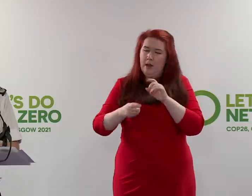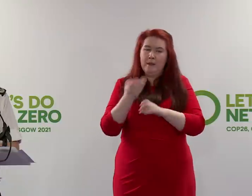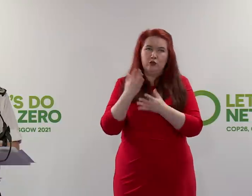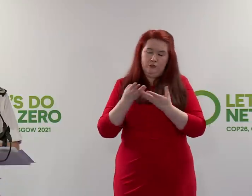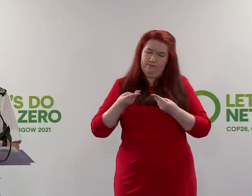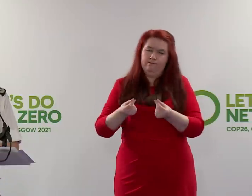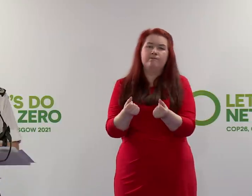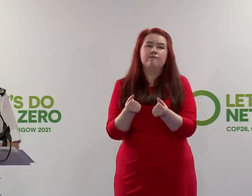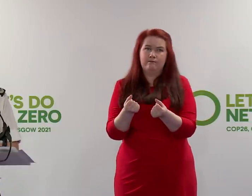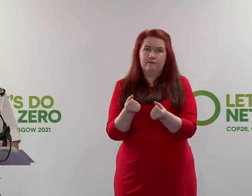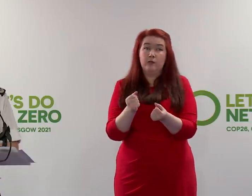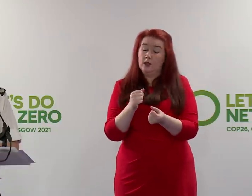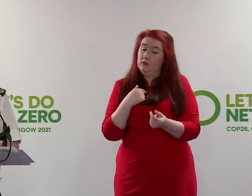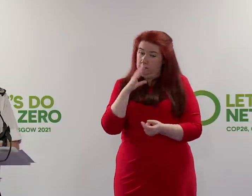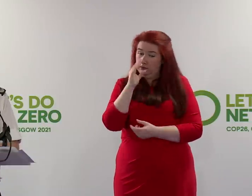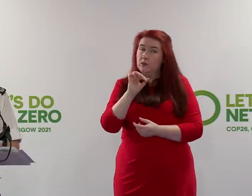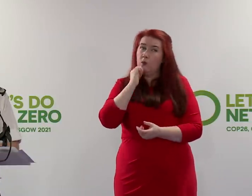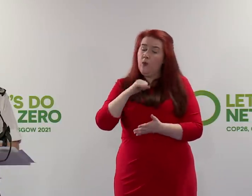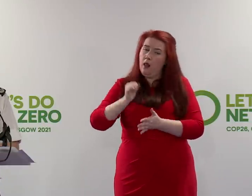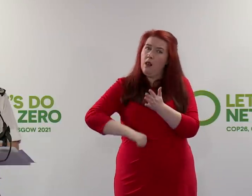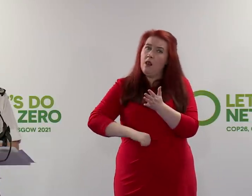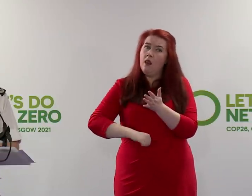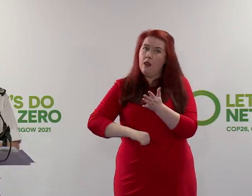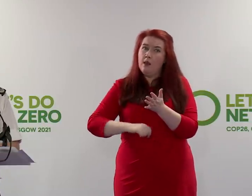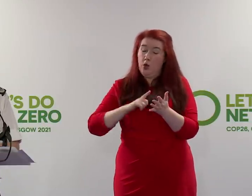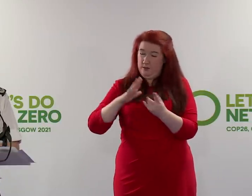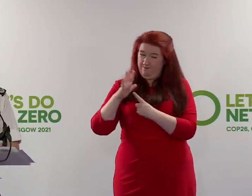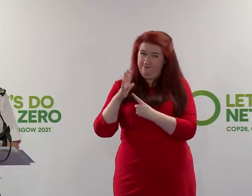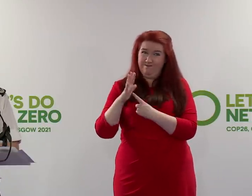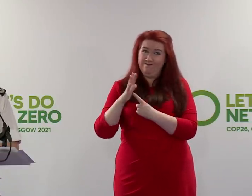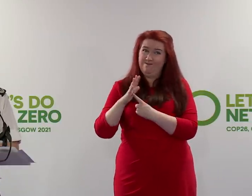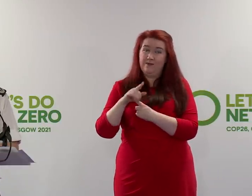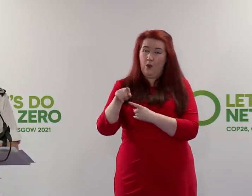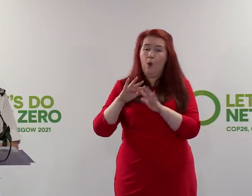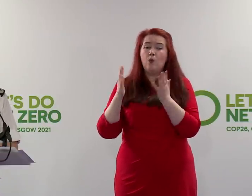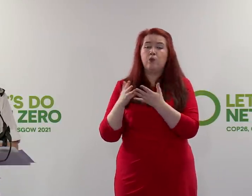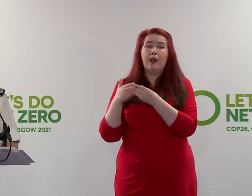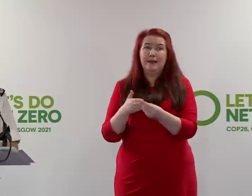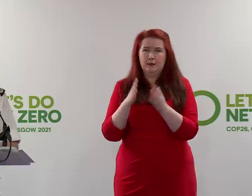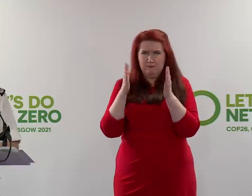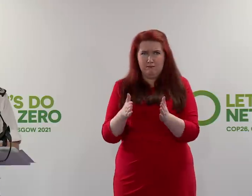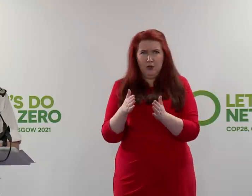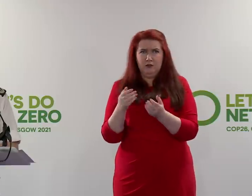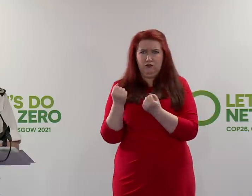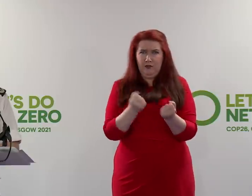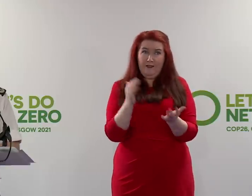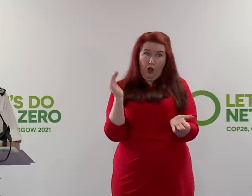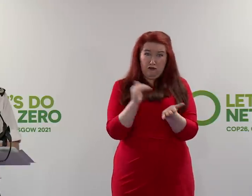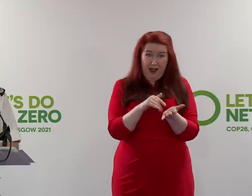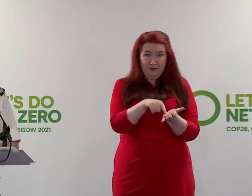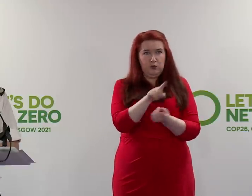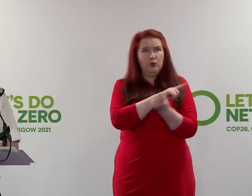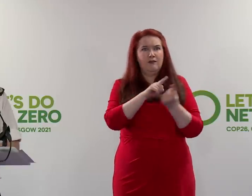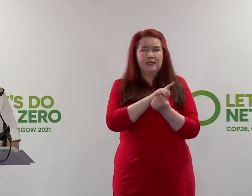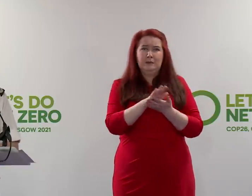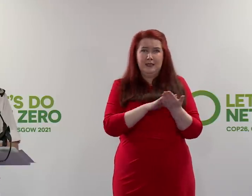We will take robust measures because it's absolutely crucial, absolutely crucial that the world leaders can attend so that actually the conference